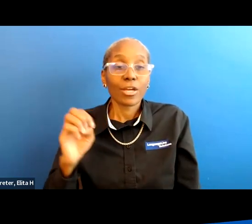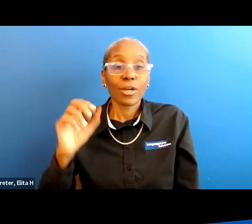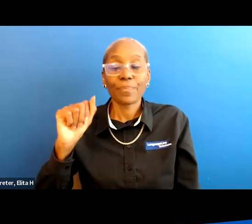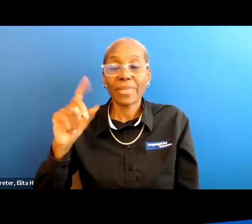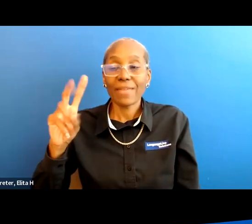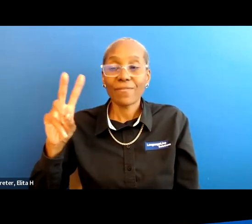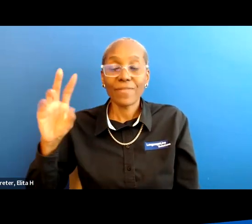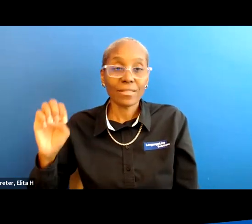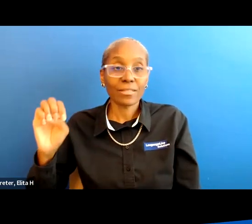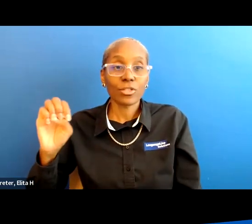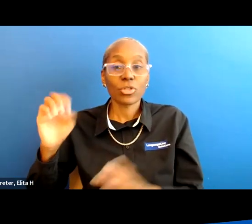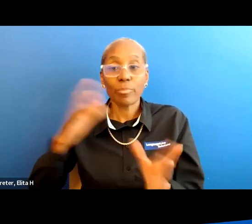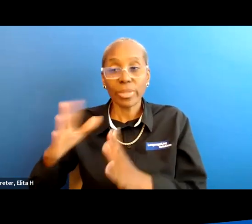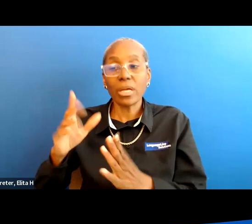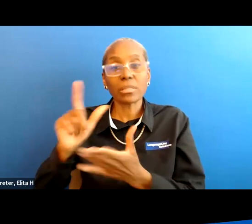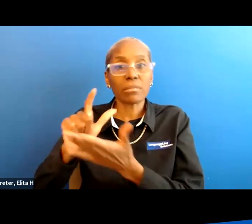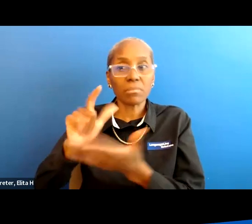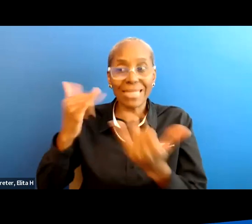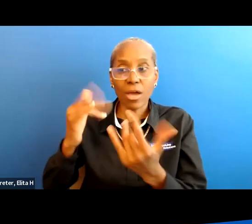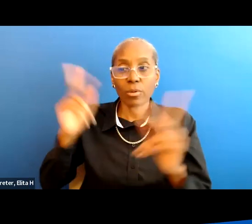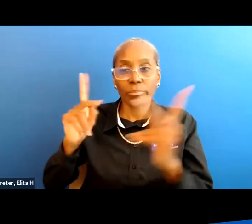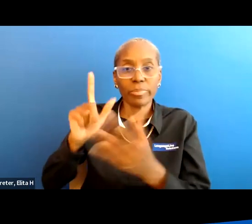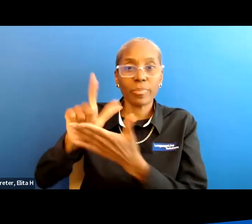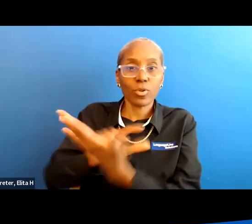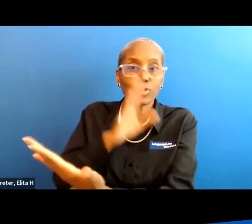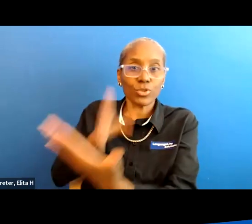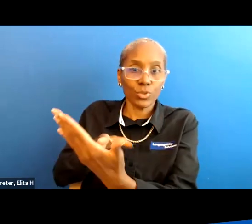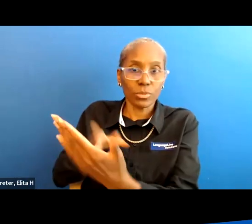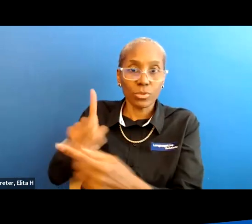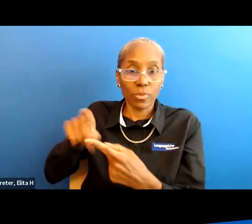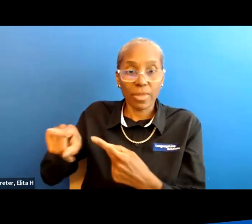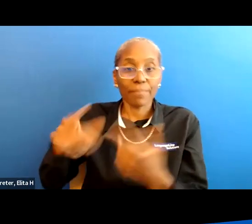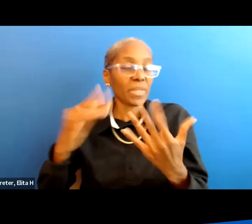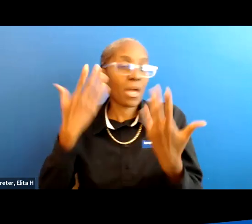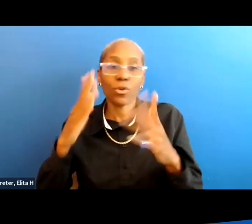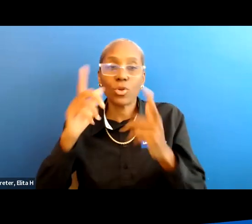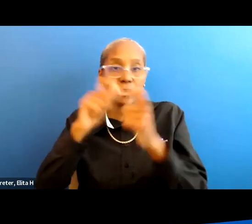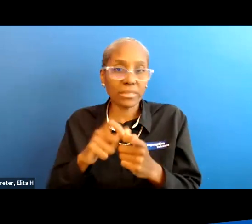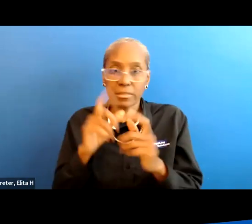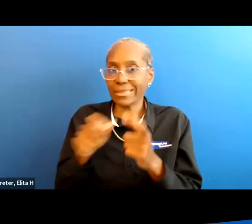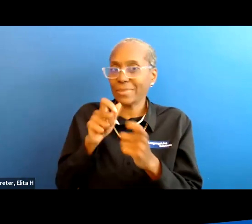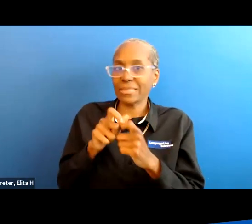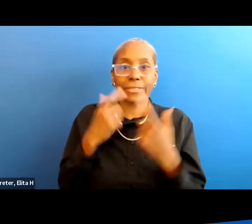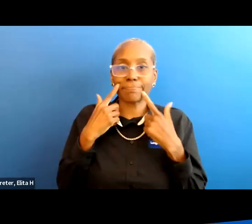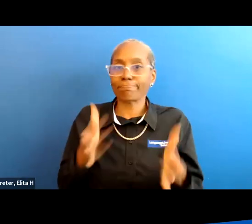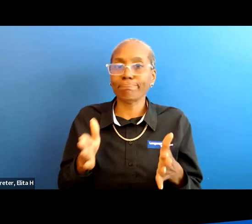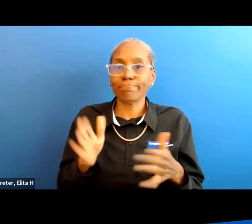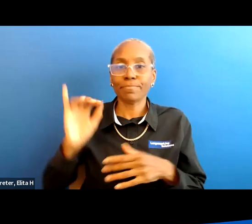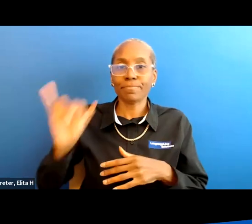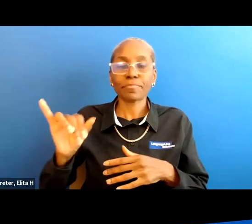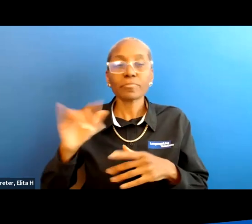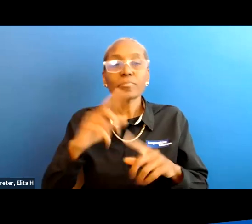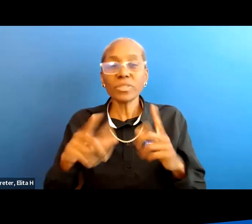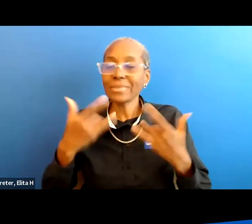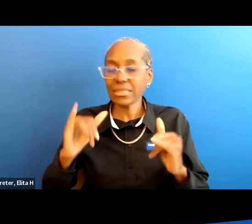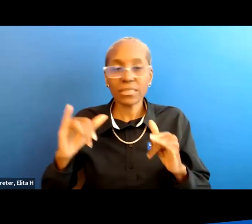are having legal action taken against them right now i don't know all the details i don't know what's going on specifically with it but